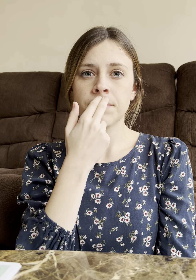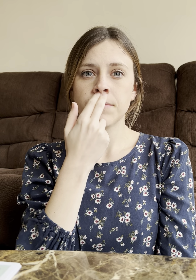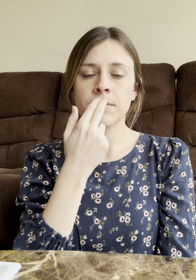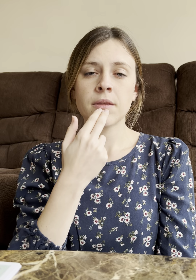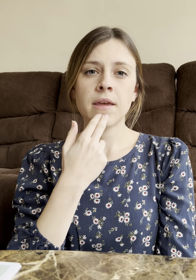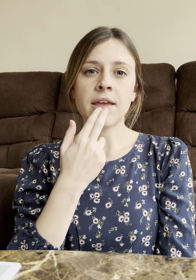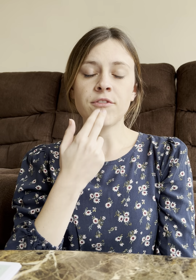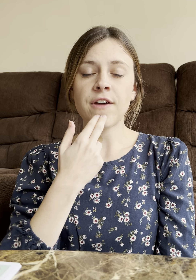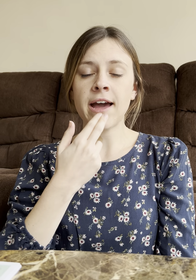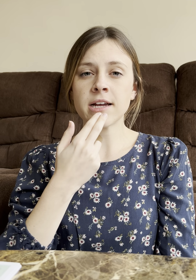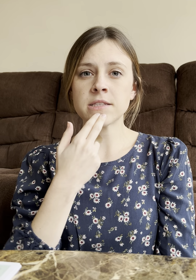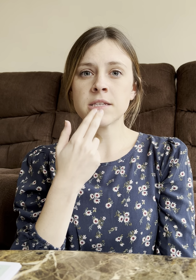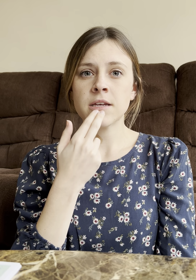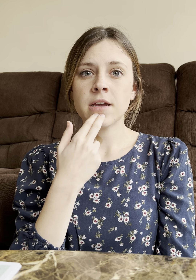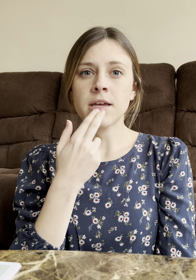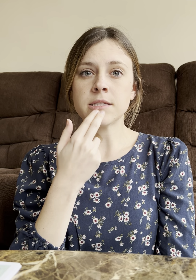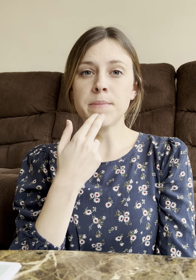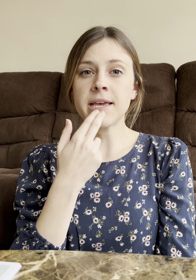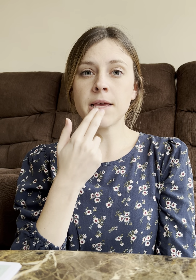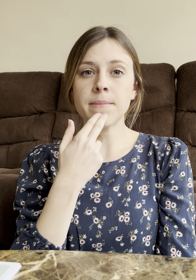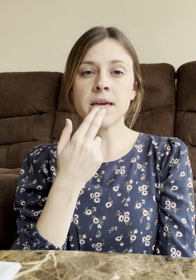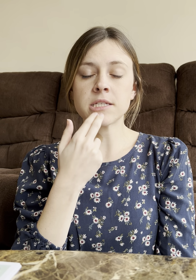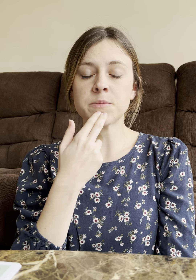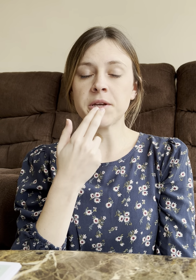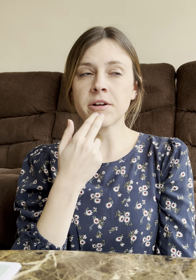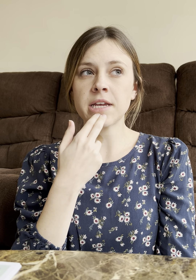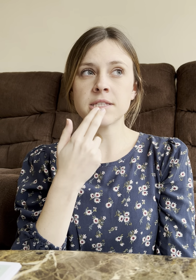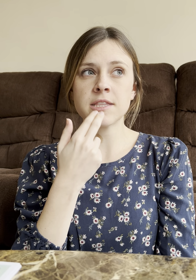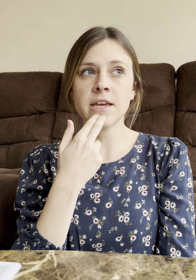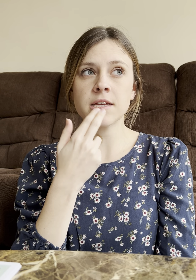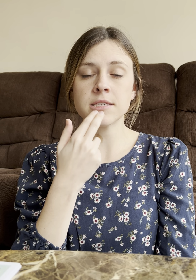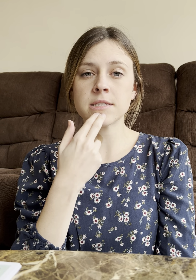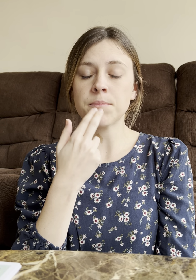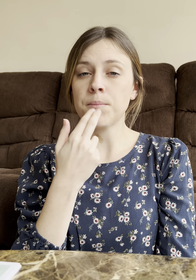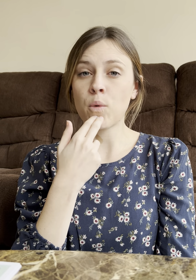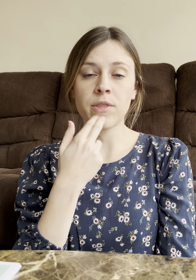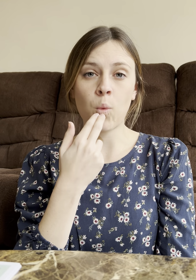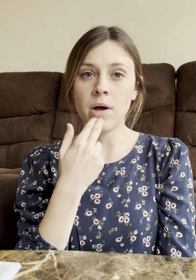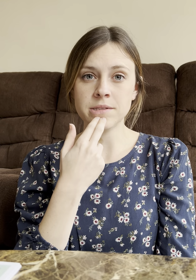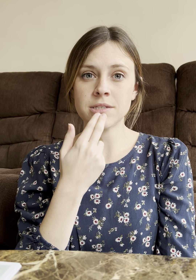In fact, it's making me experience things more than once.